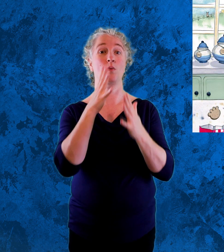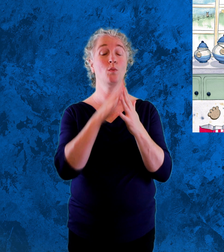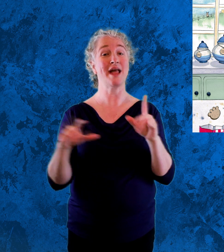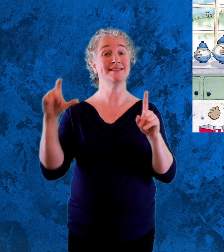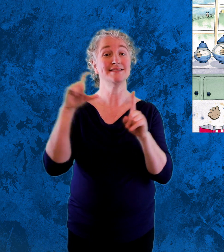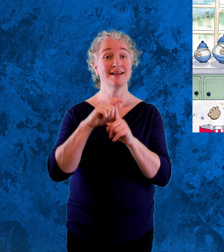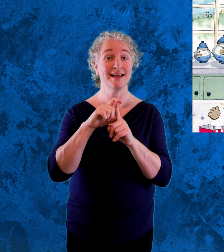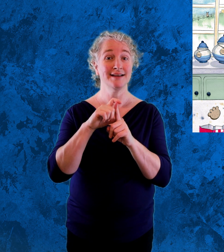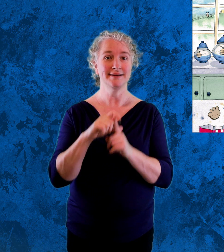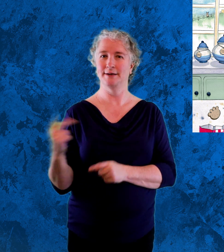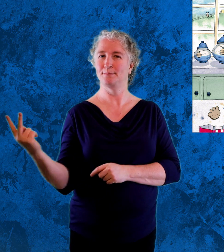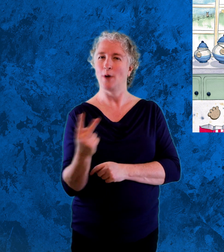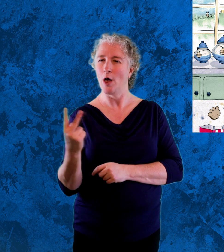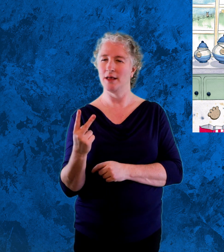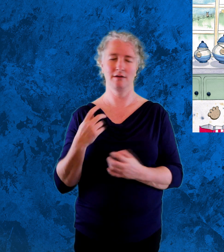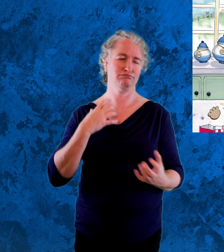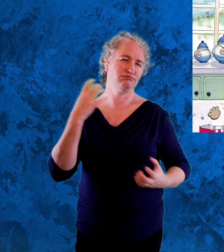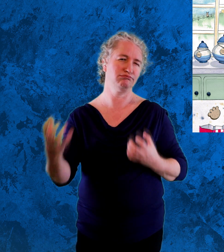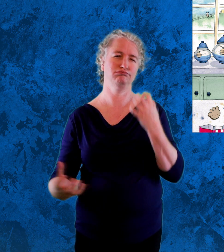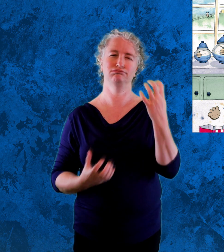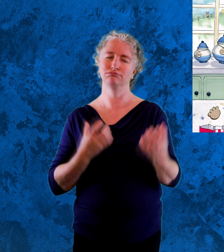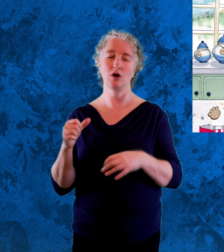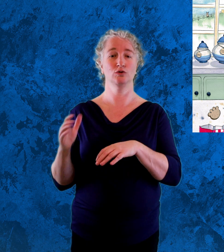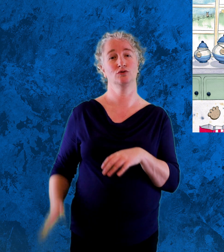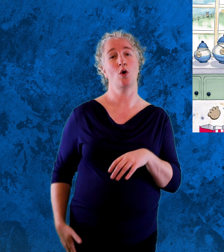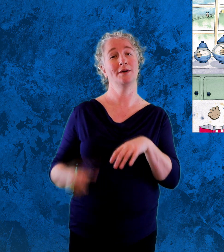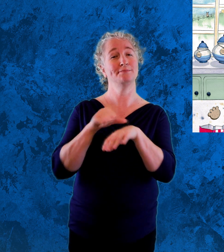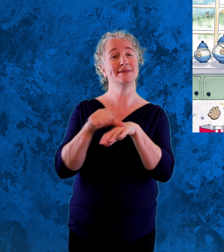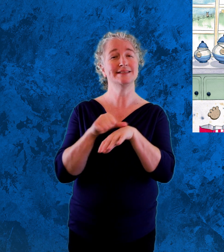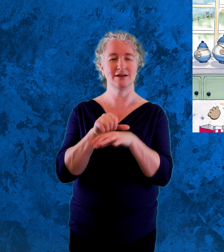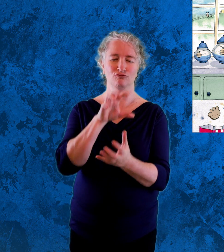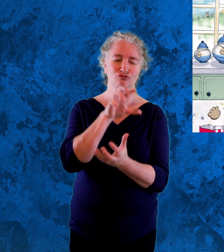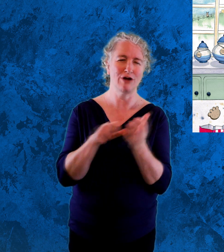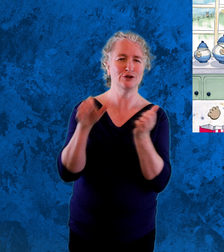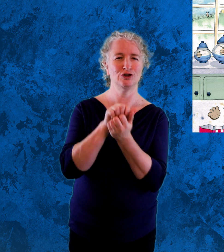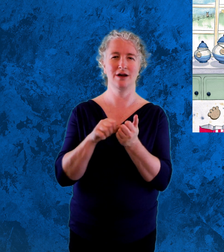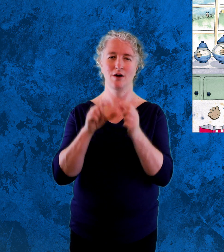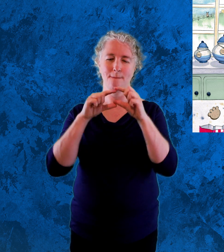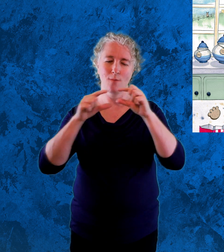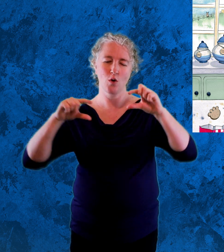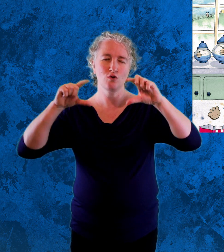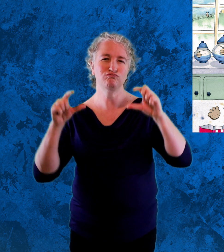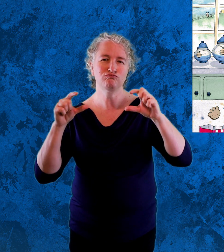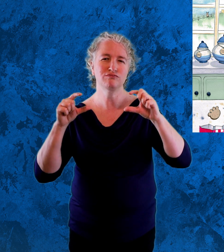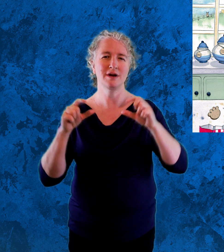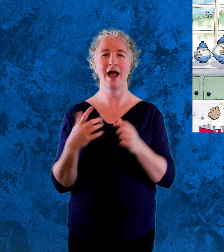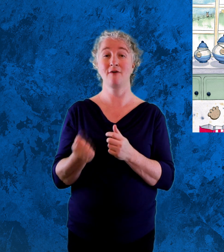On Wednesday, Ben and Bandit baked dog biscuits. Crunchy ones, bone-shaped ones,